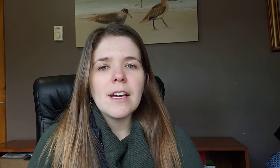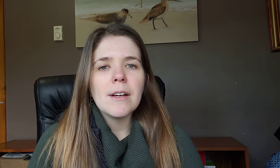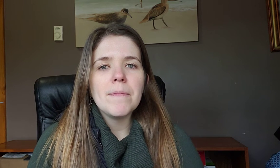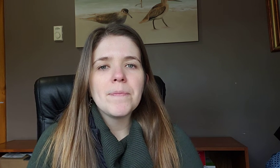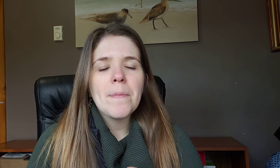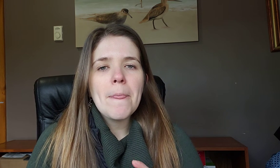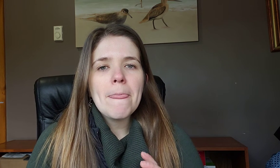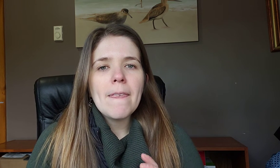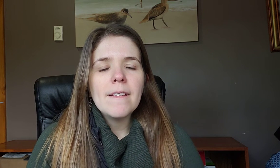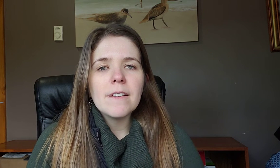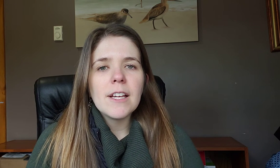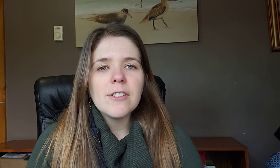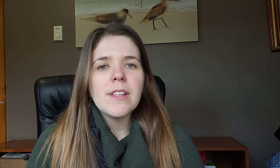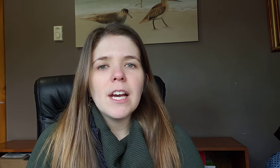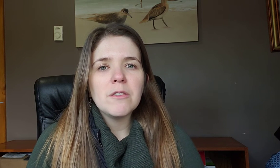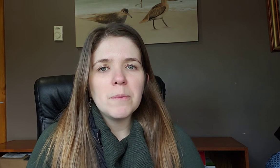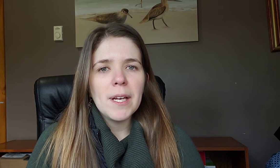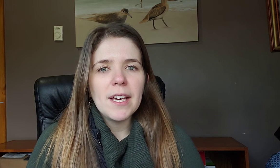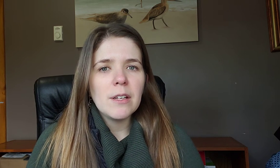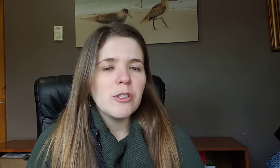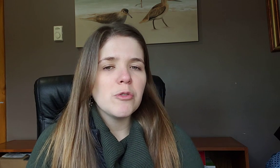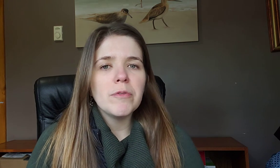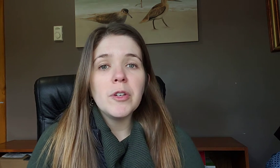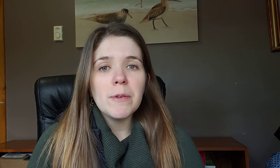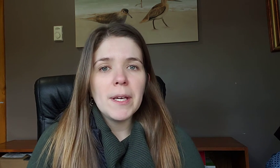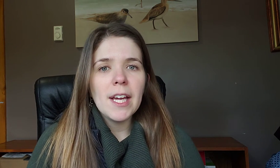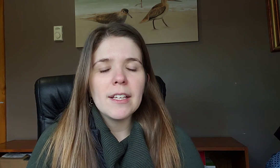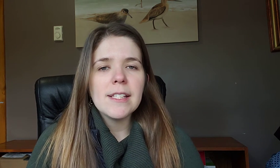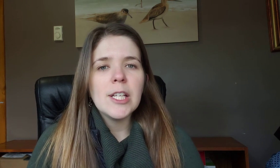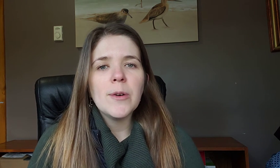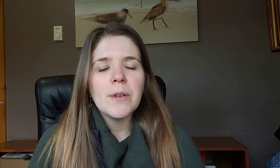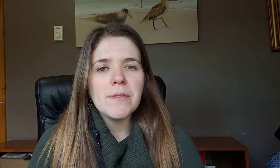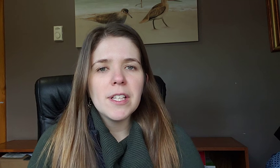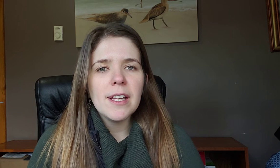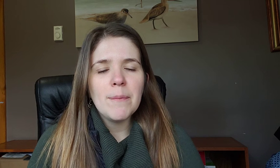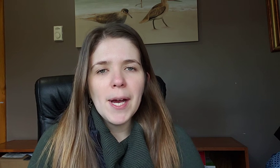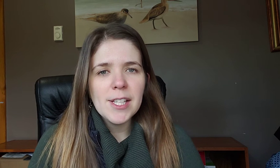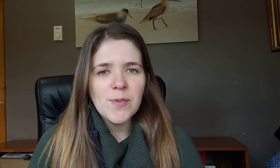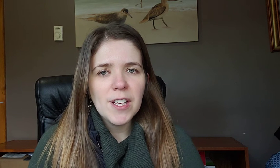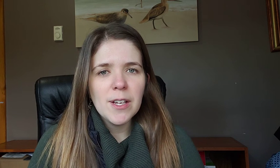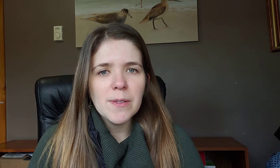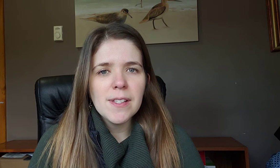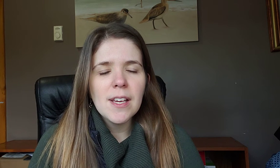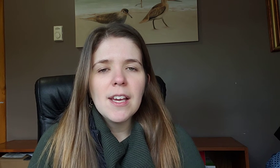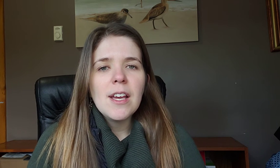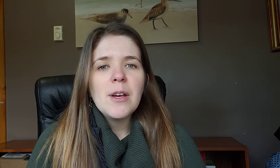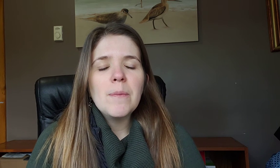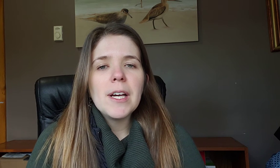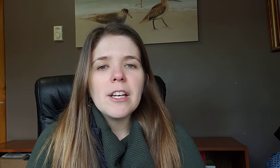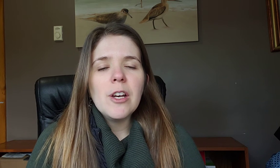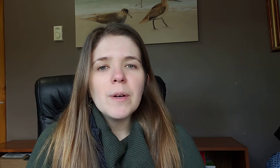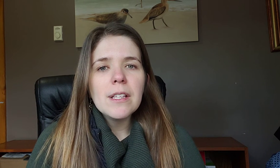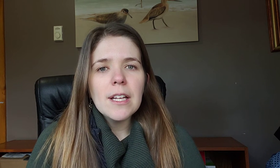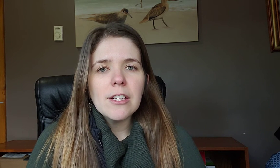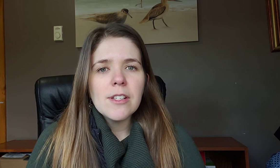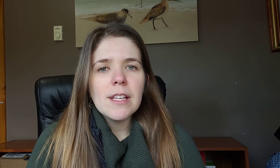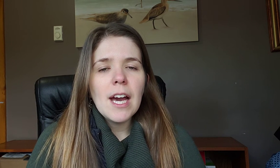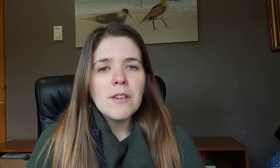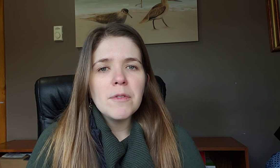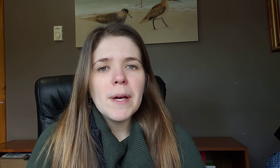the letters of the alphabet again just review them again because I know that we've done that in past videos but knowing the letters of the alphabet